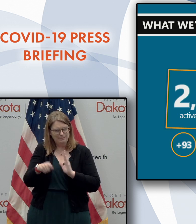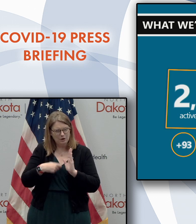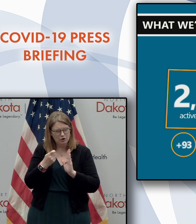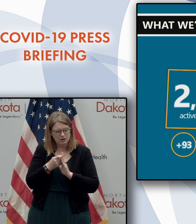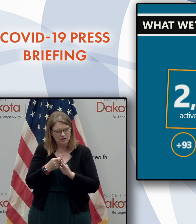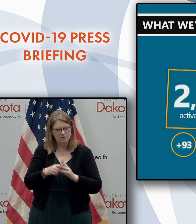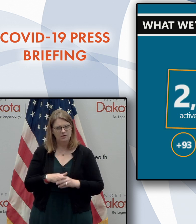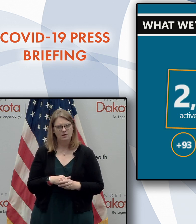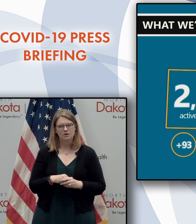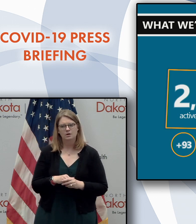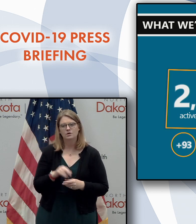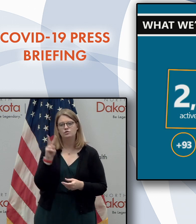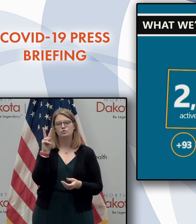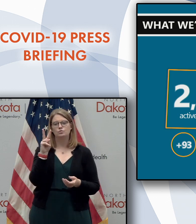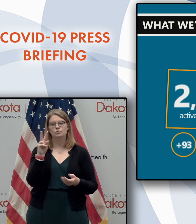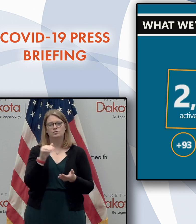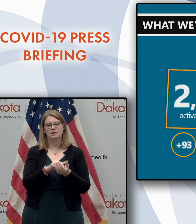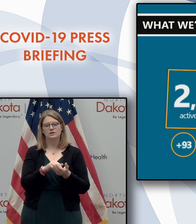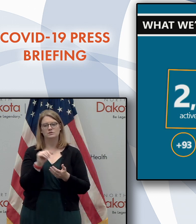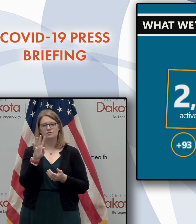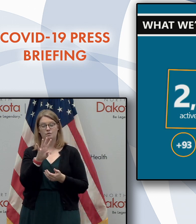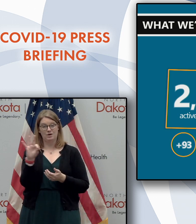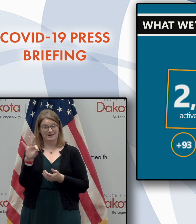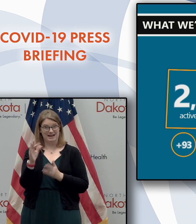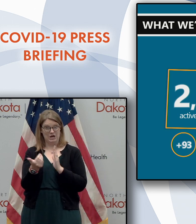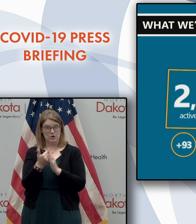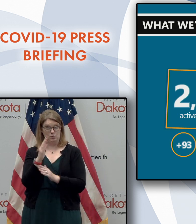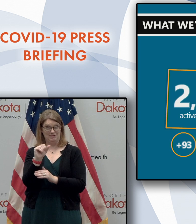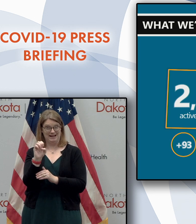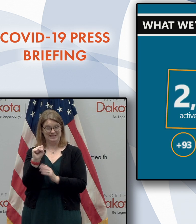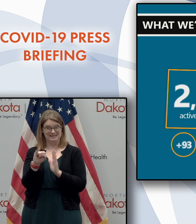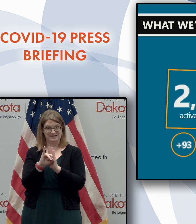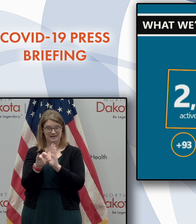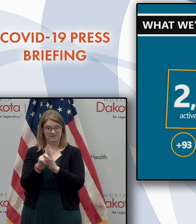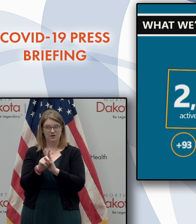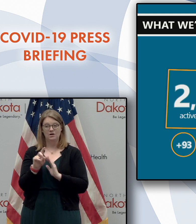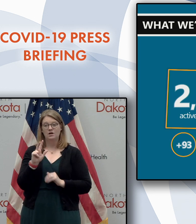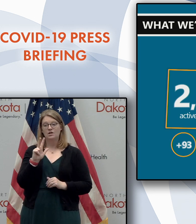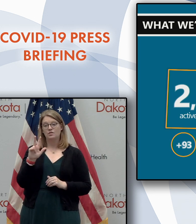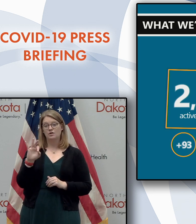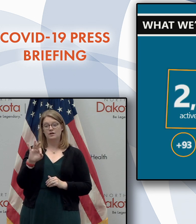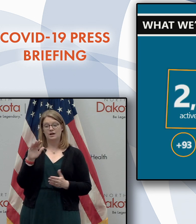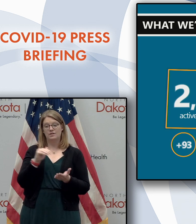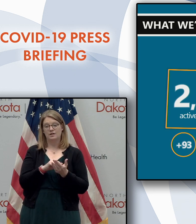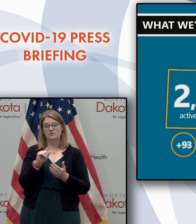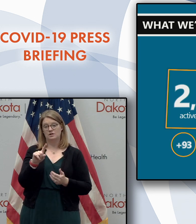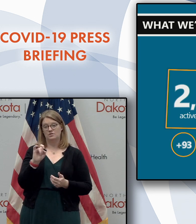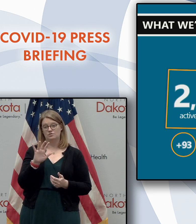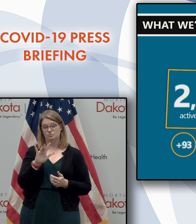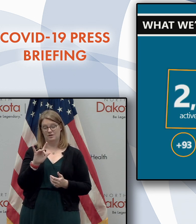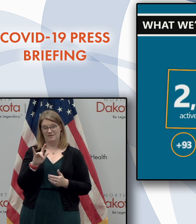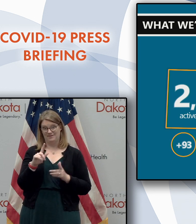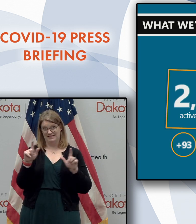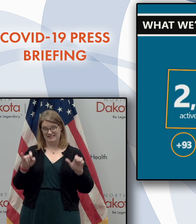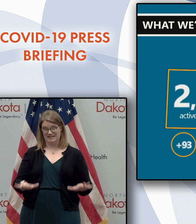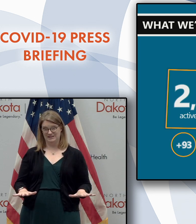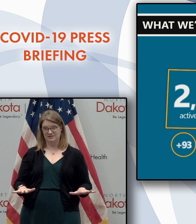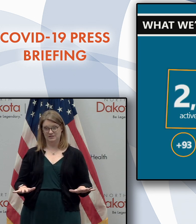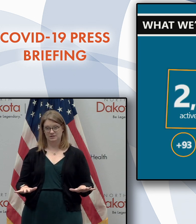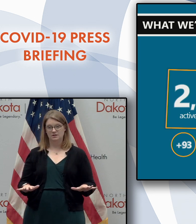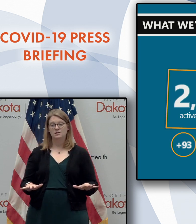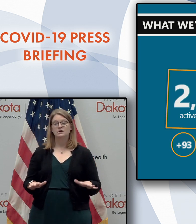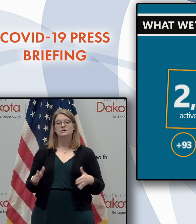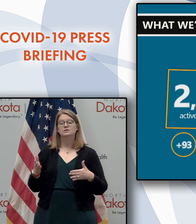But with the 2049 confirmed cases identified out of 39,125 tests in the last week, that